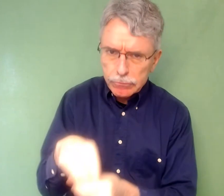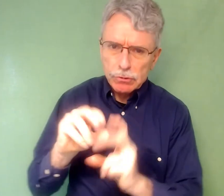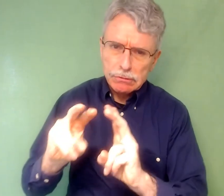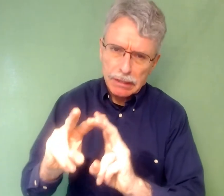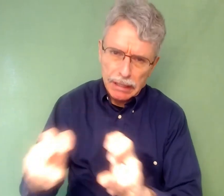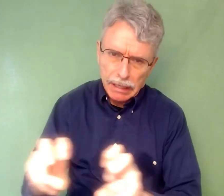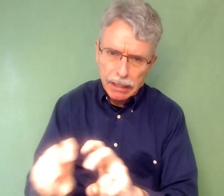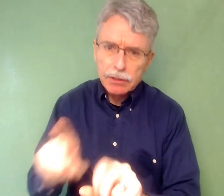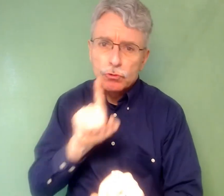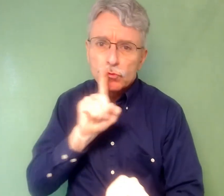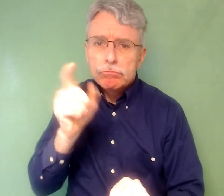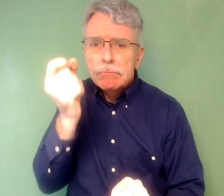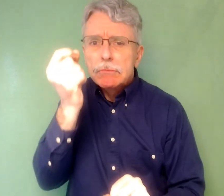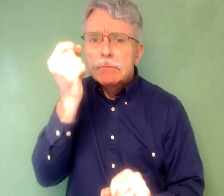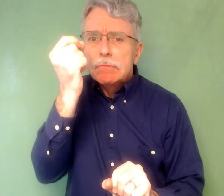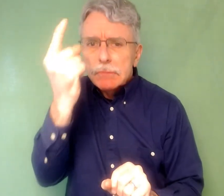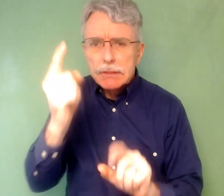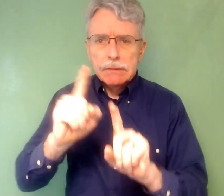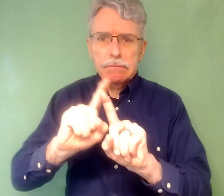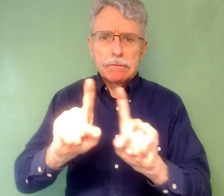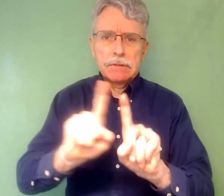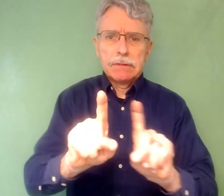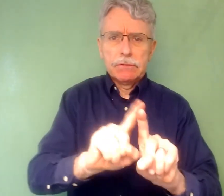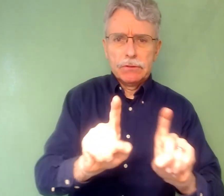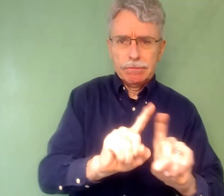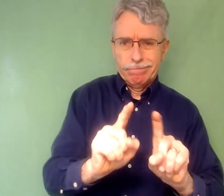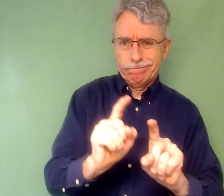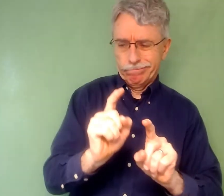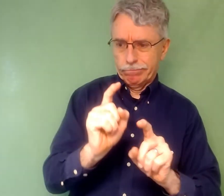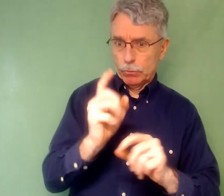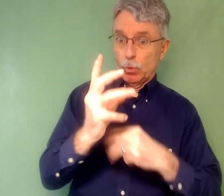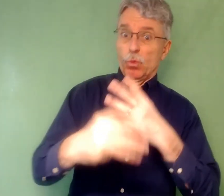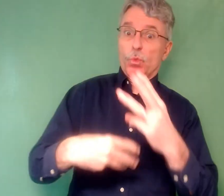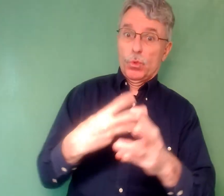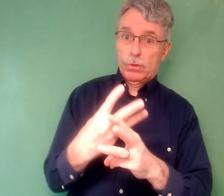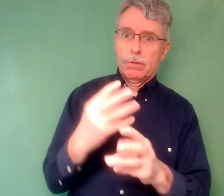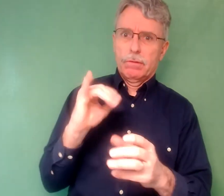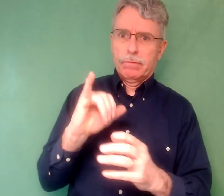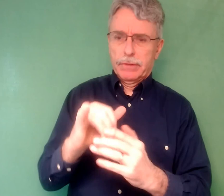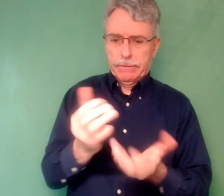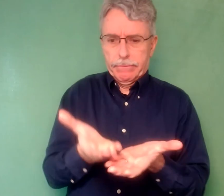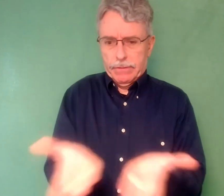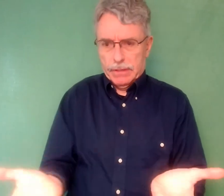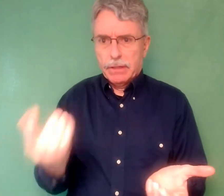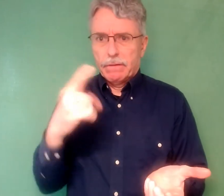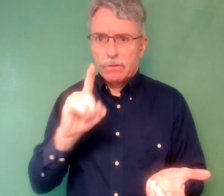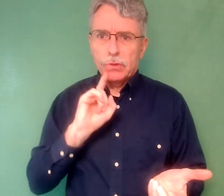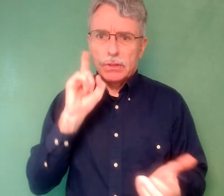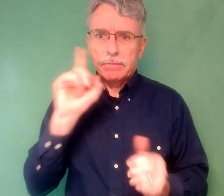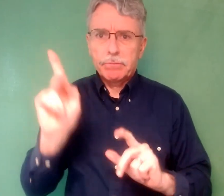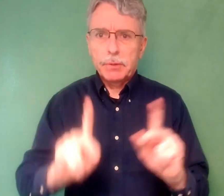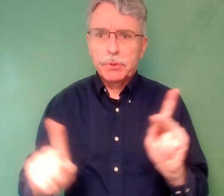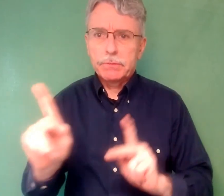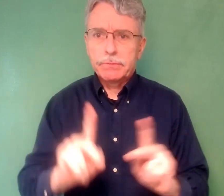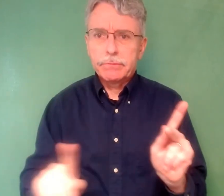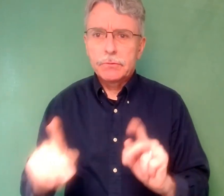access to sign language interpreters and whose police interactions and legal cases were exacerbated by a lack of